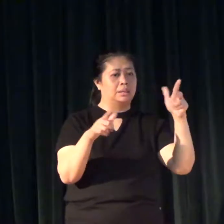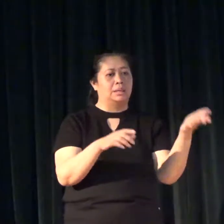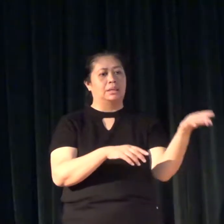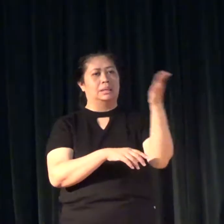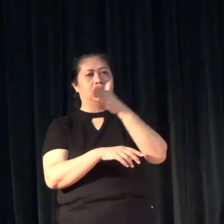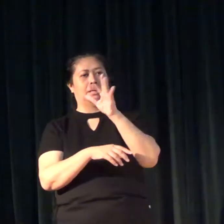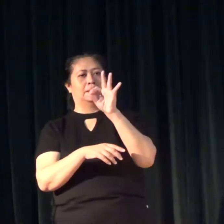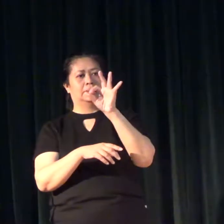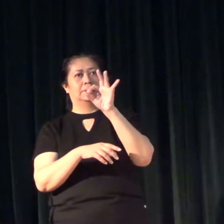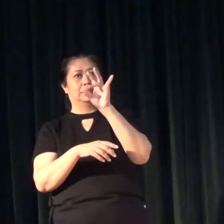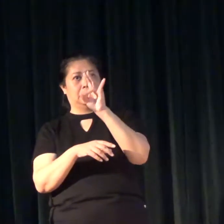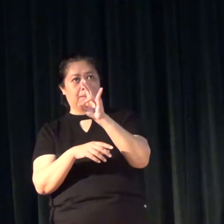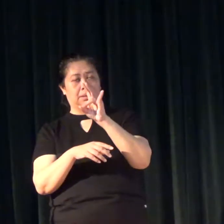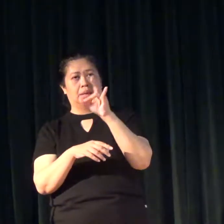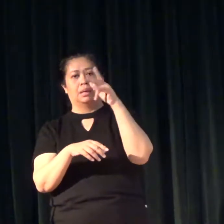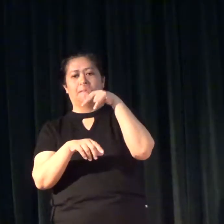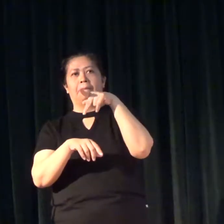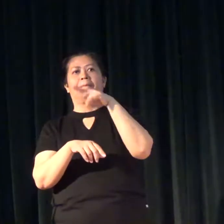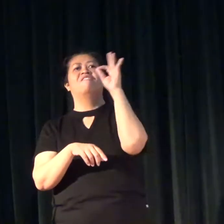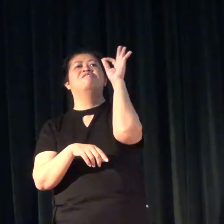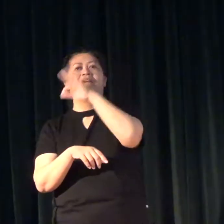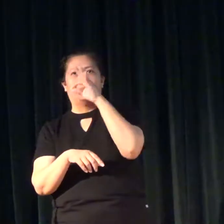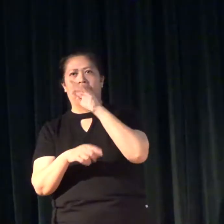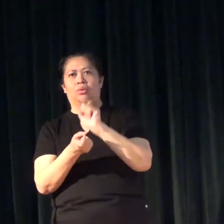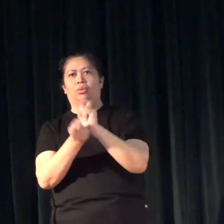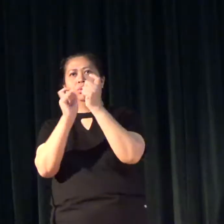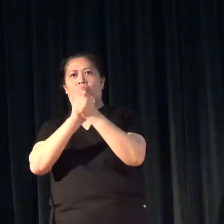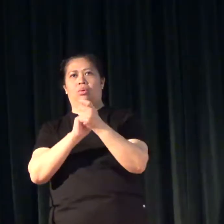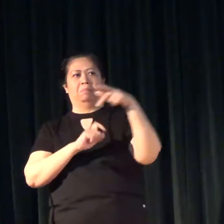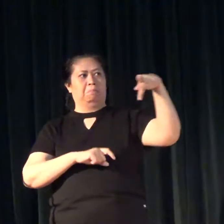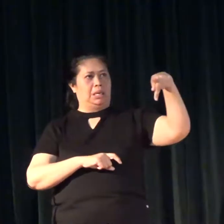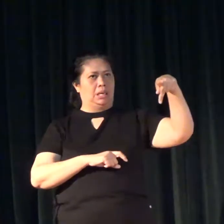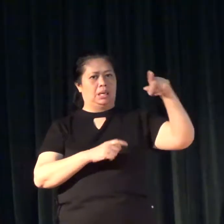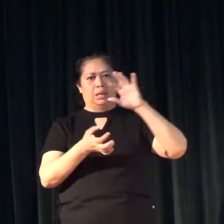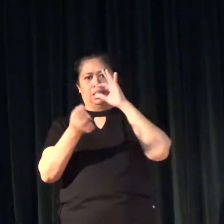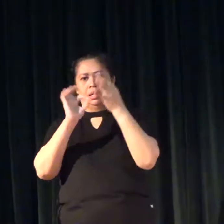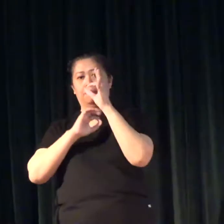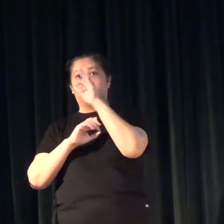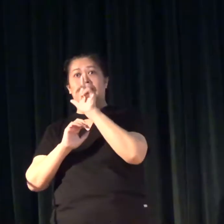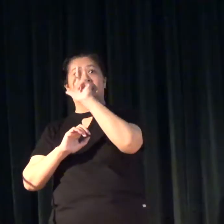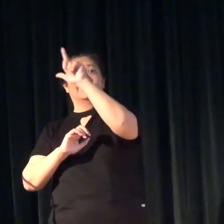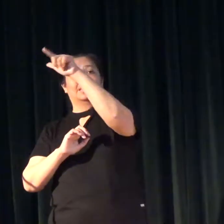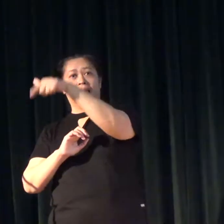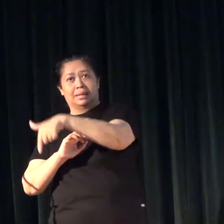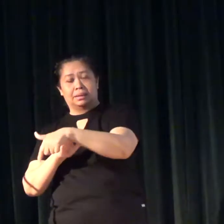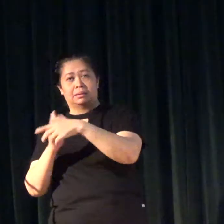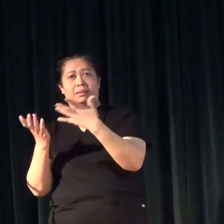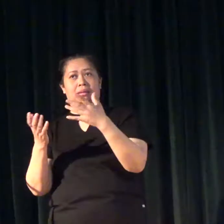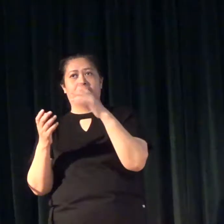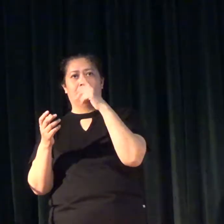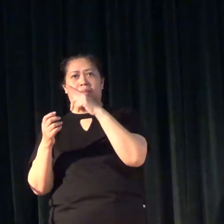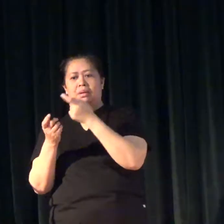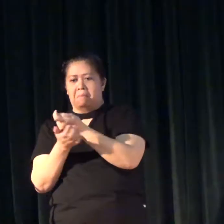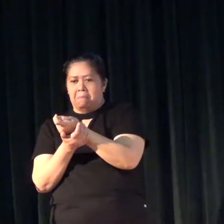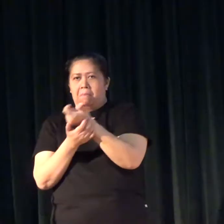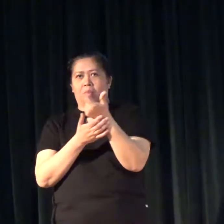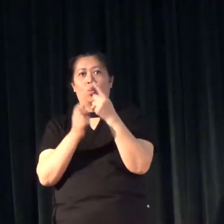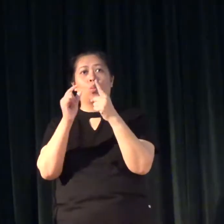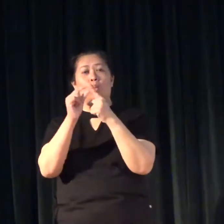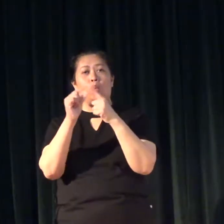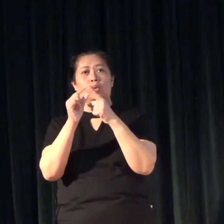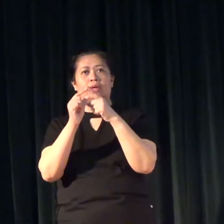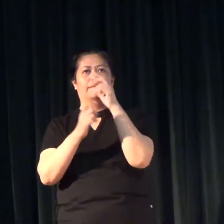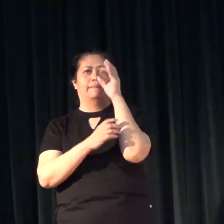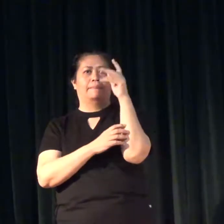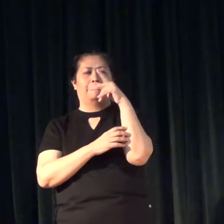in 1997, Filipino sign language. The later versions, though, removed the word